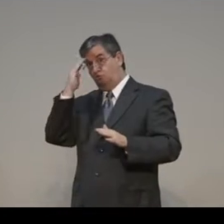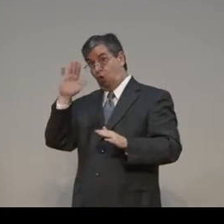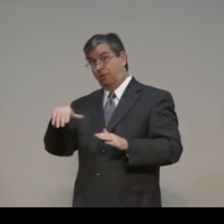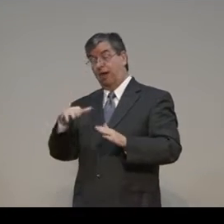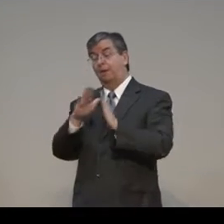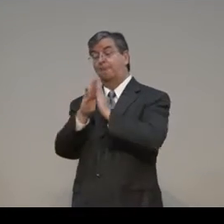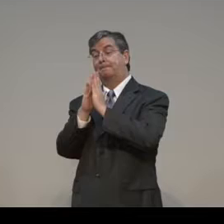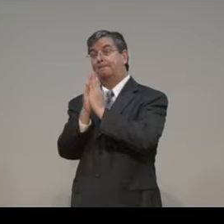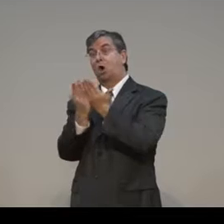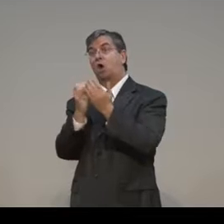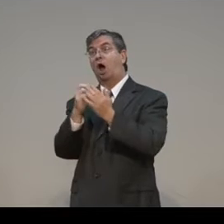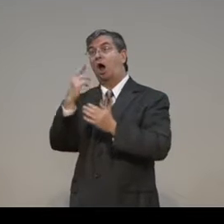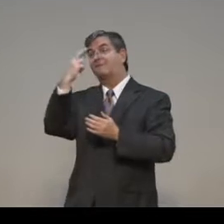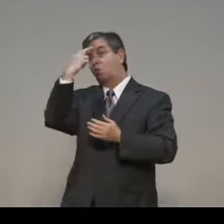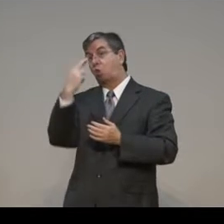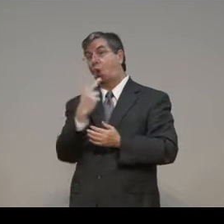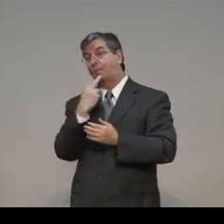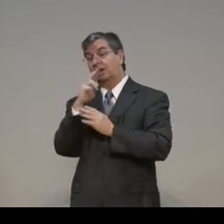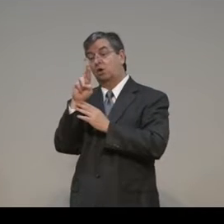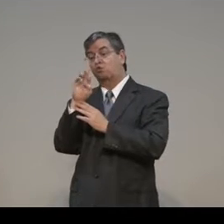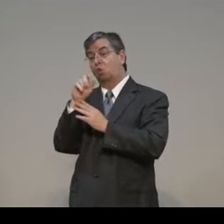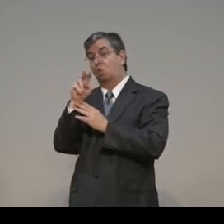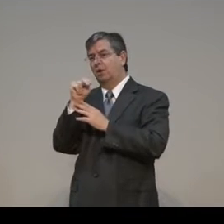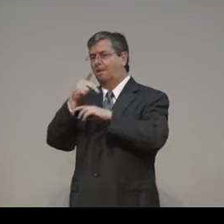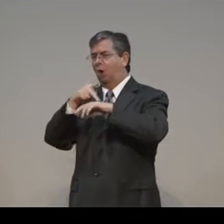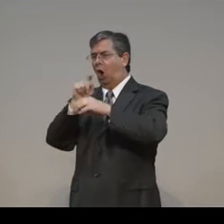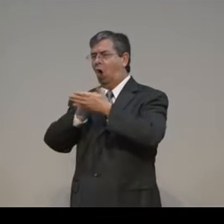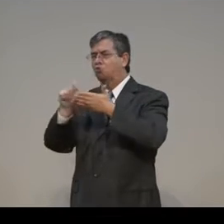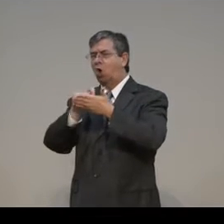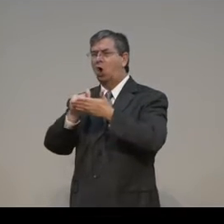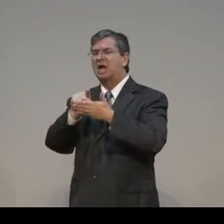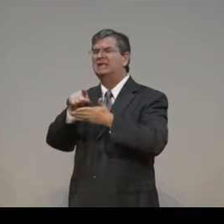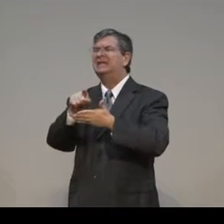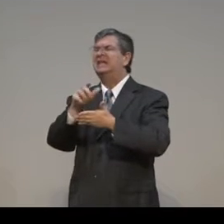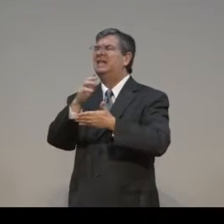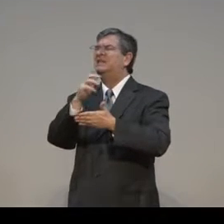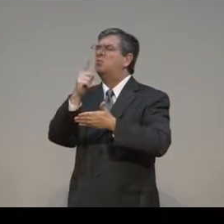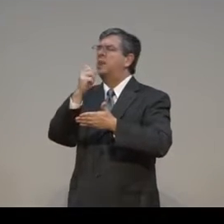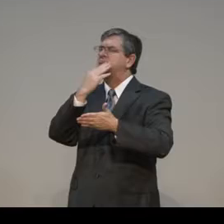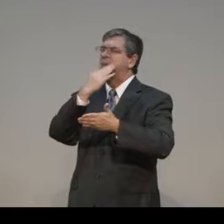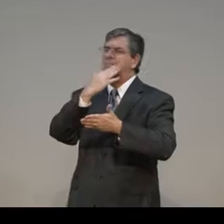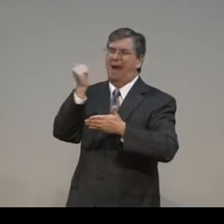to cover sin. The book of Romans, Paul wrote it as well.